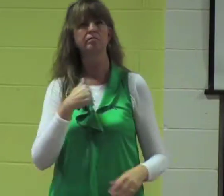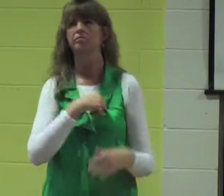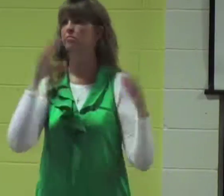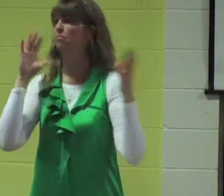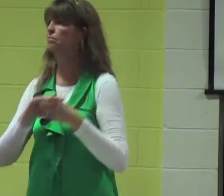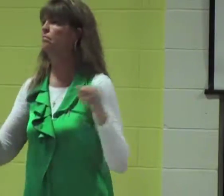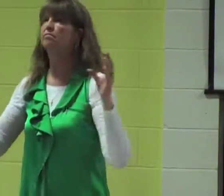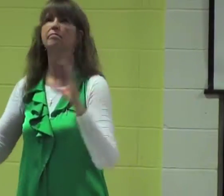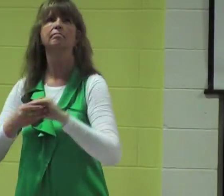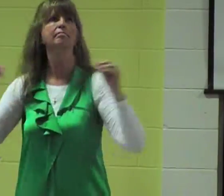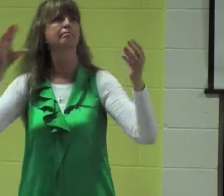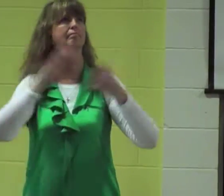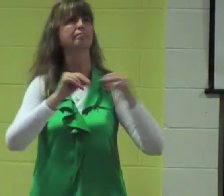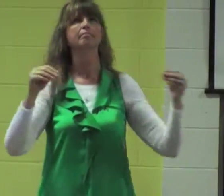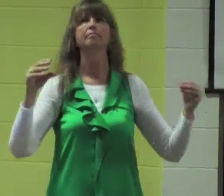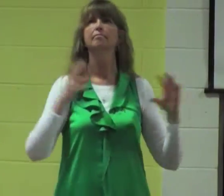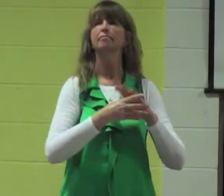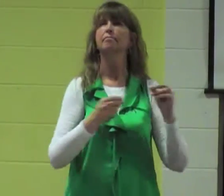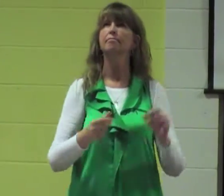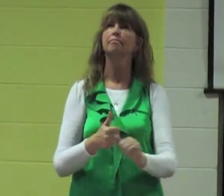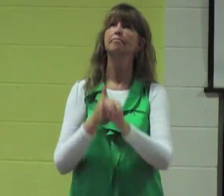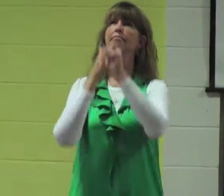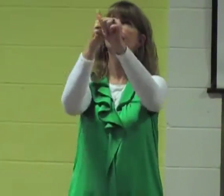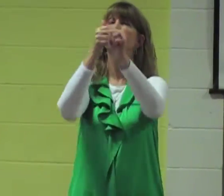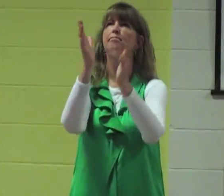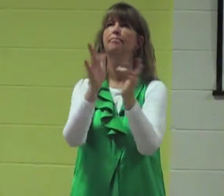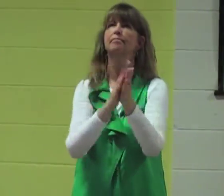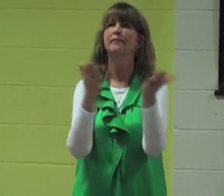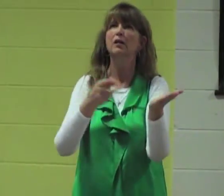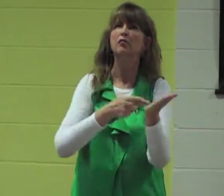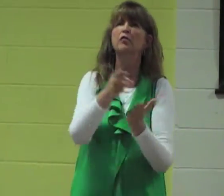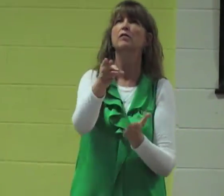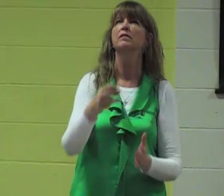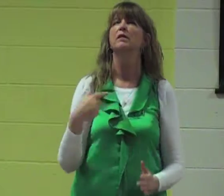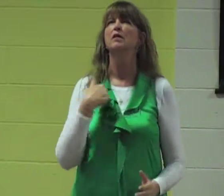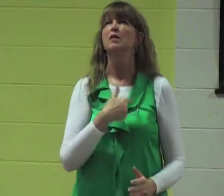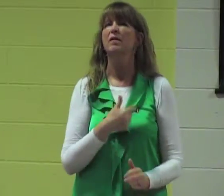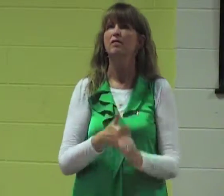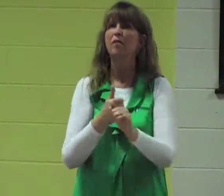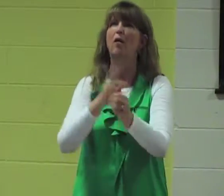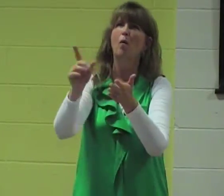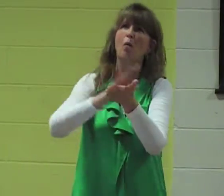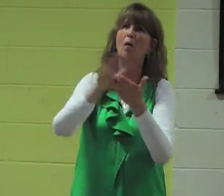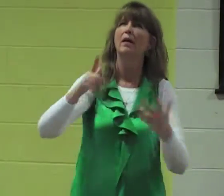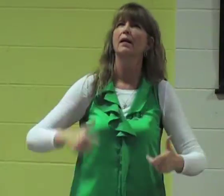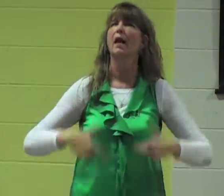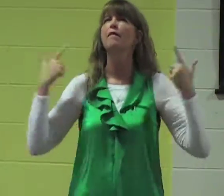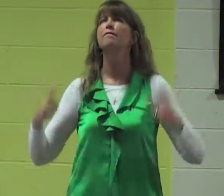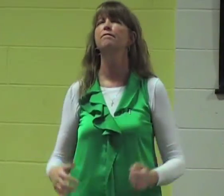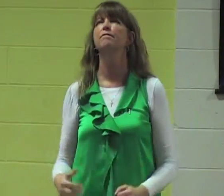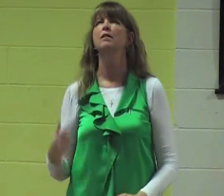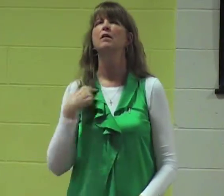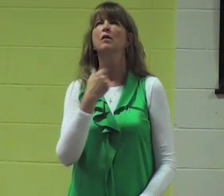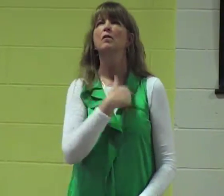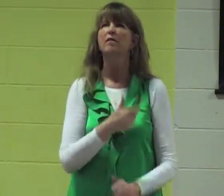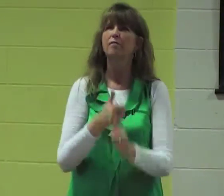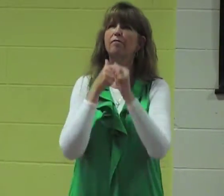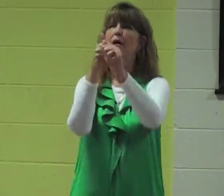committed that when we go out we can preach the message that we follow his